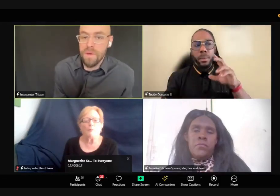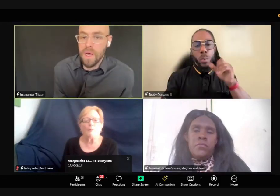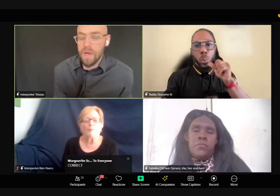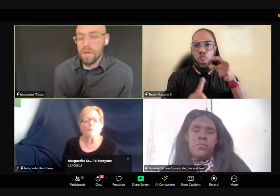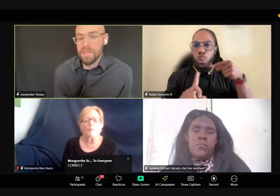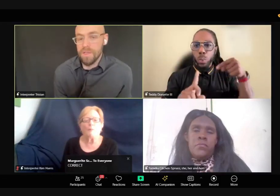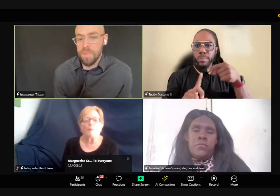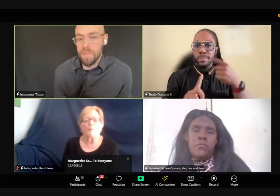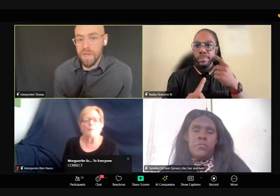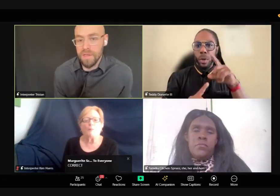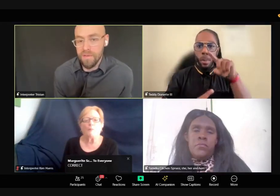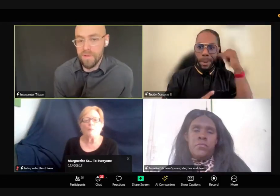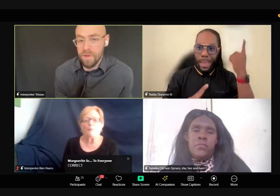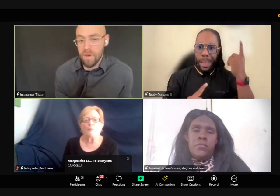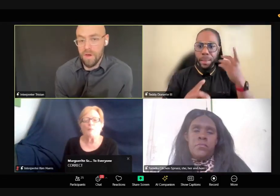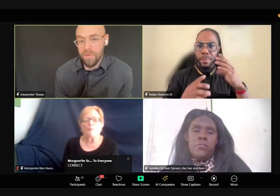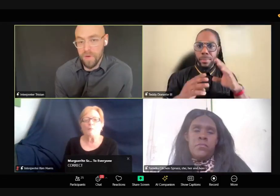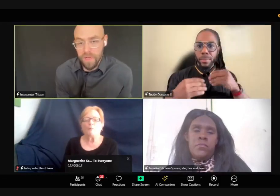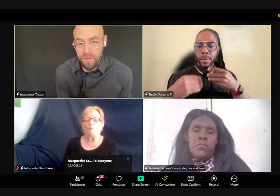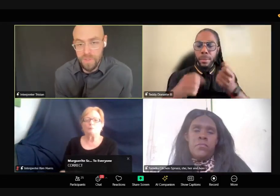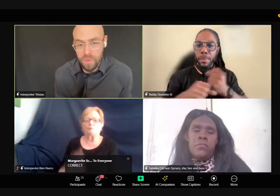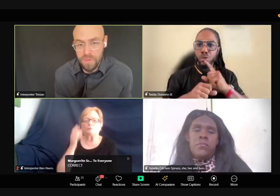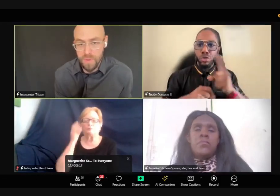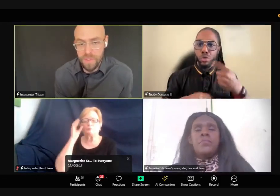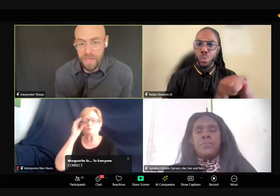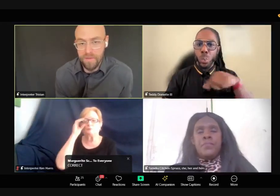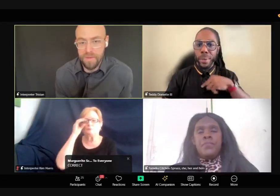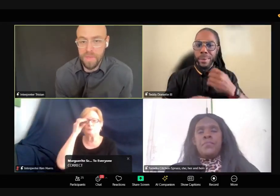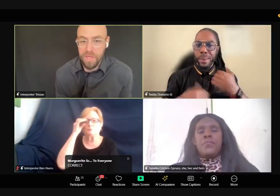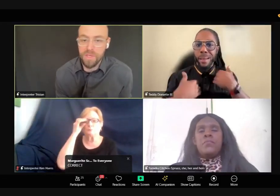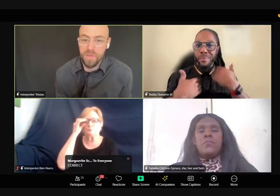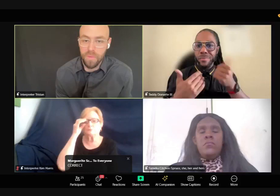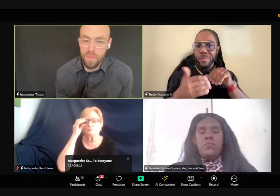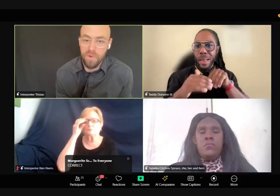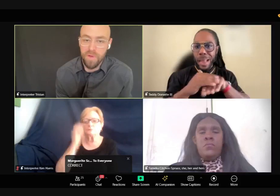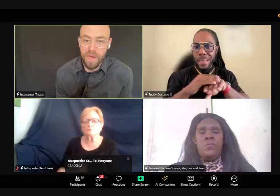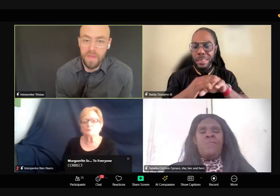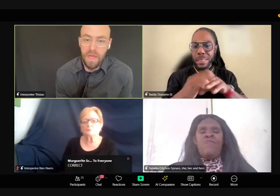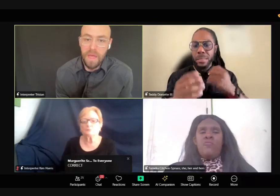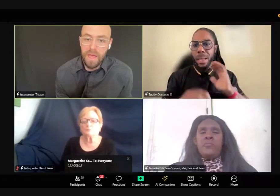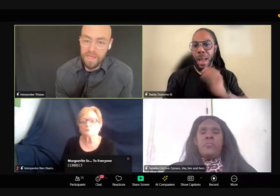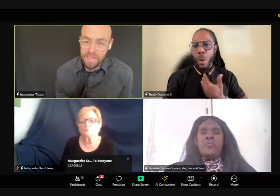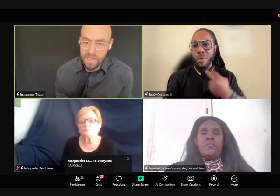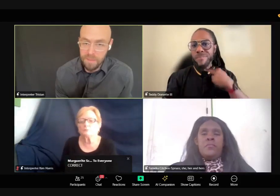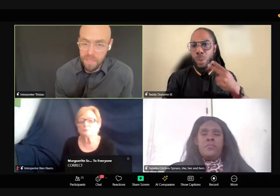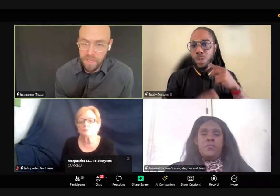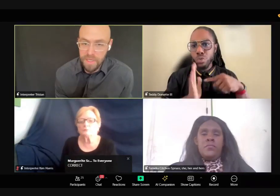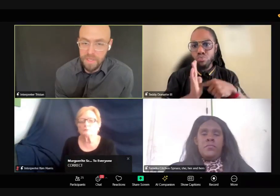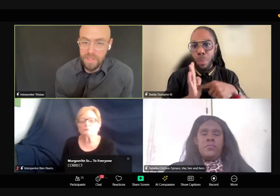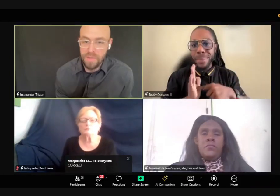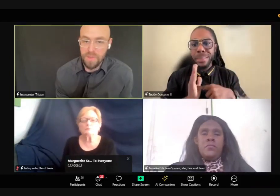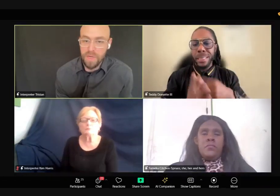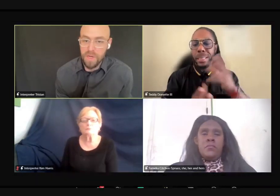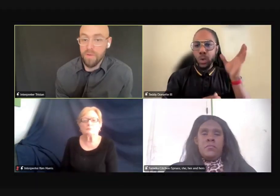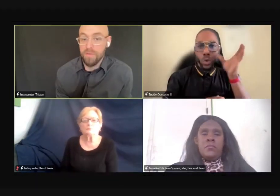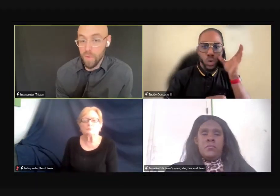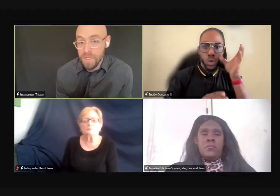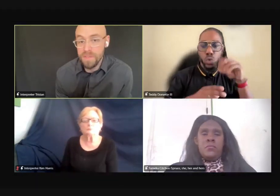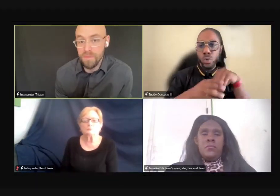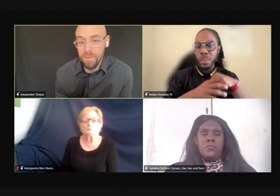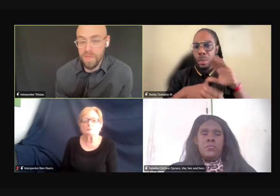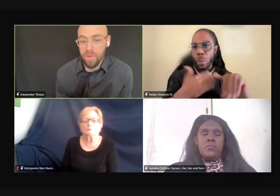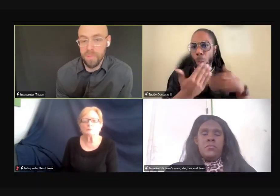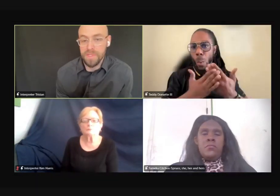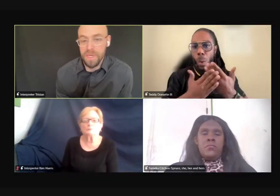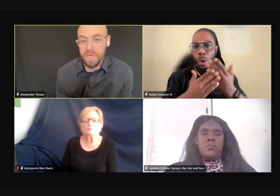deaf, deaf-blind and deaf, hard of hearing individuals who are deaf and making sure that we provide accessibility to, and our